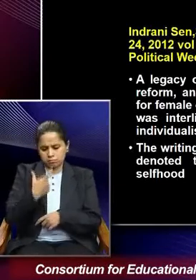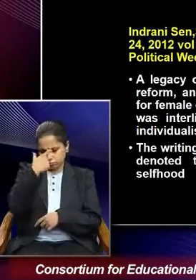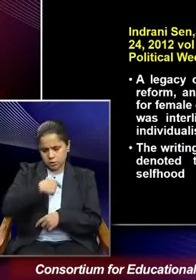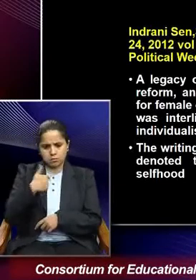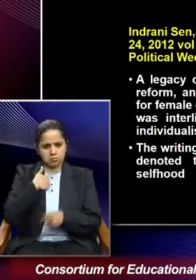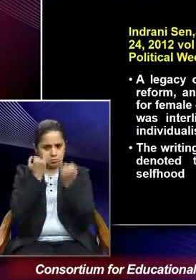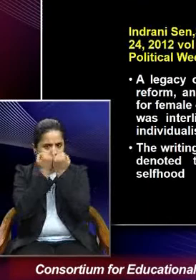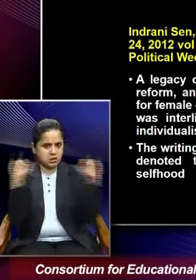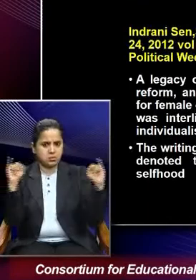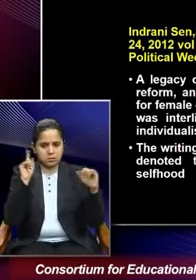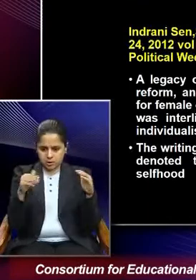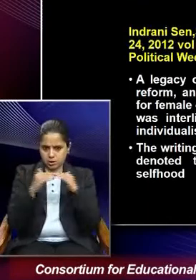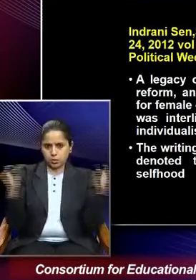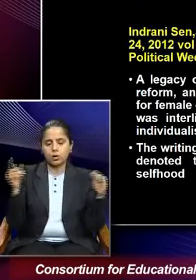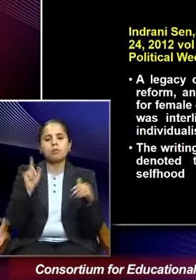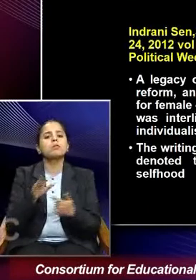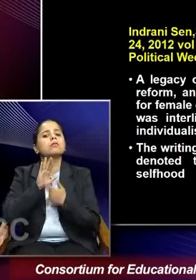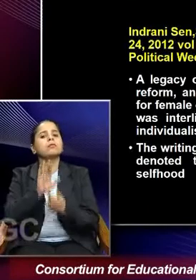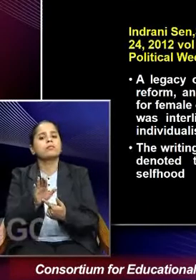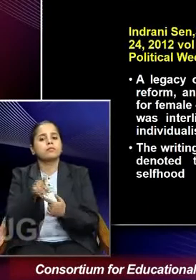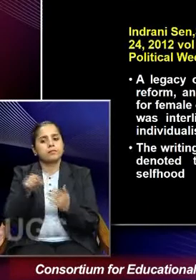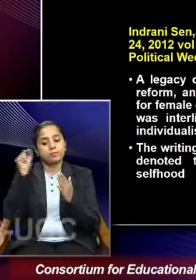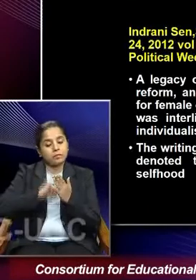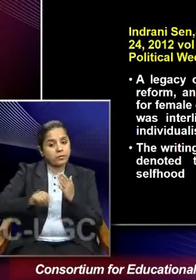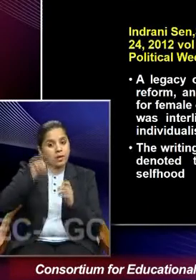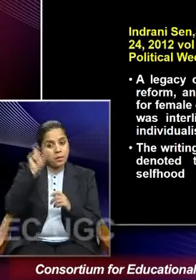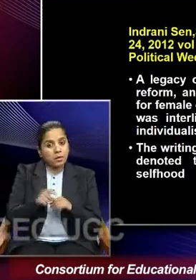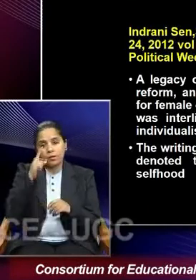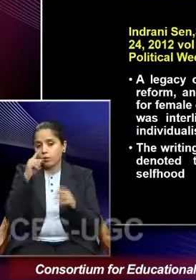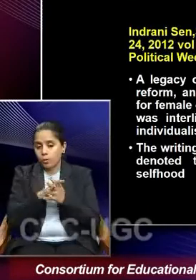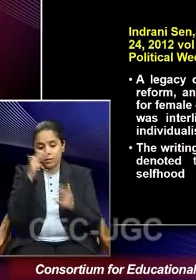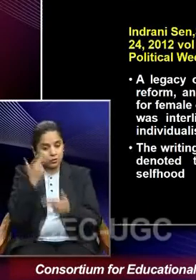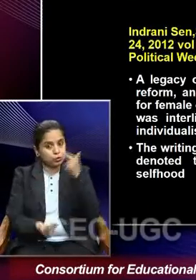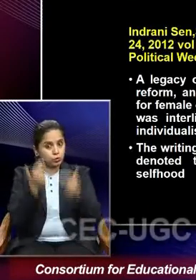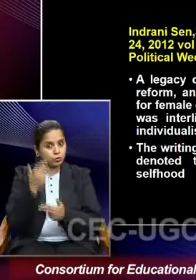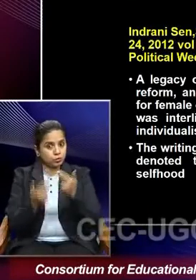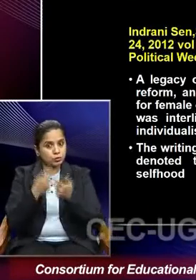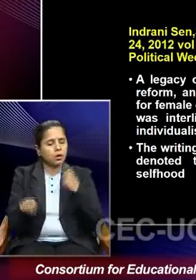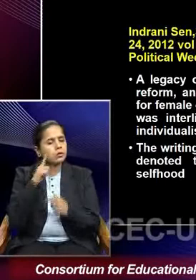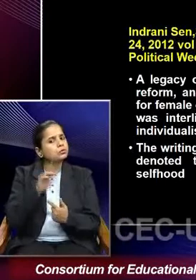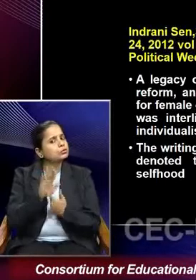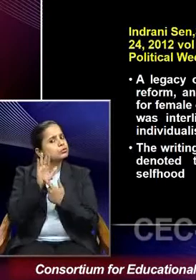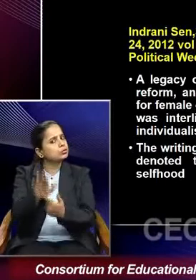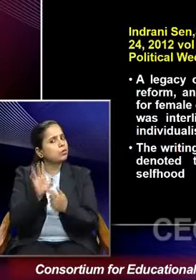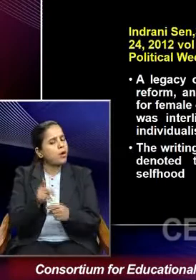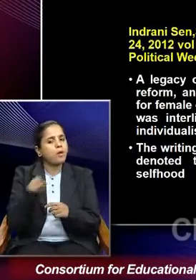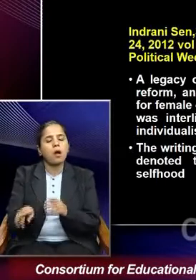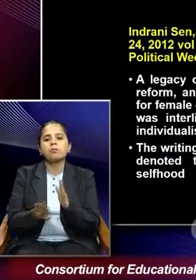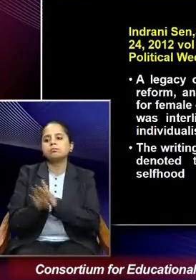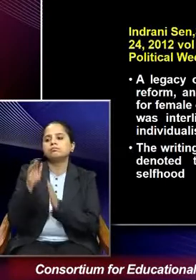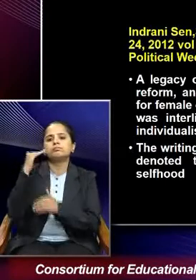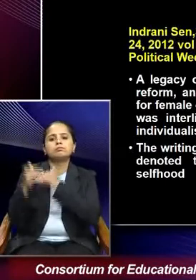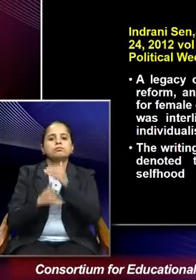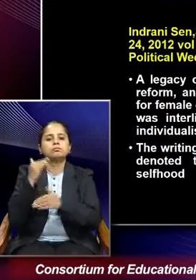The writing of autobiographies by women indicated the growth of